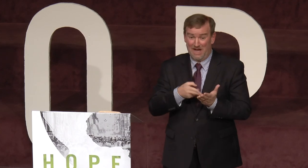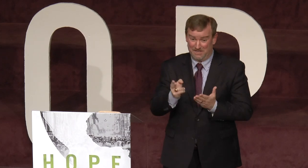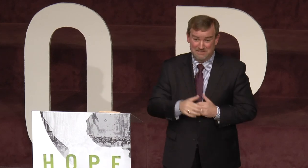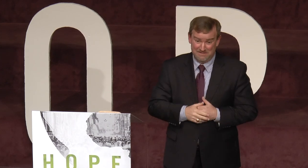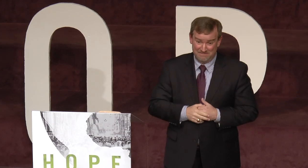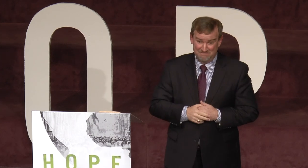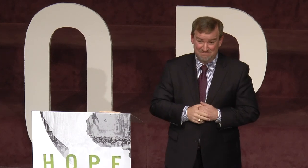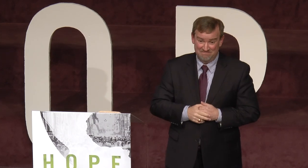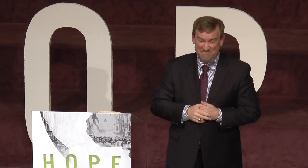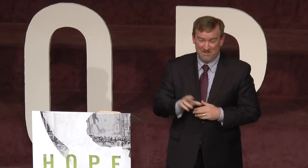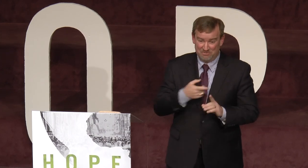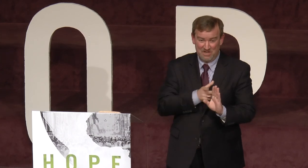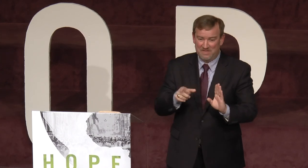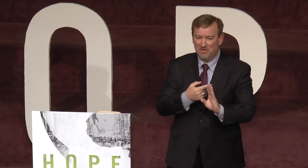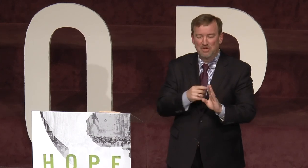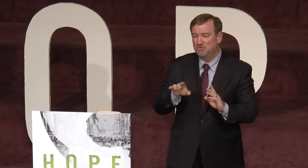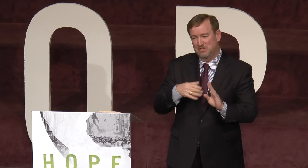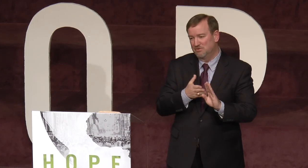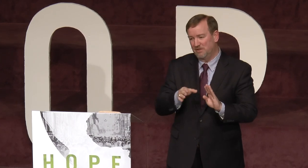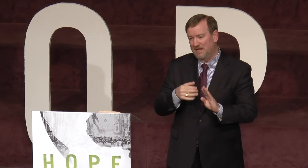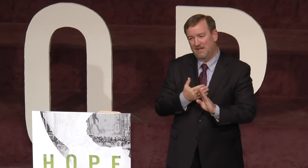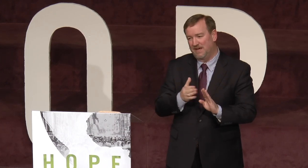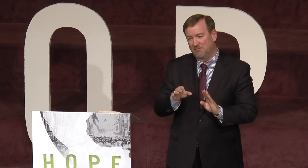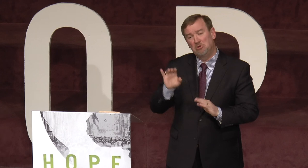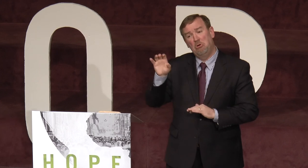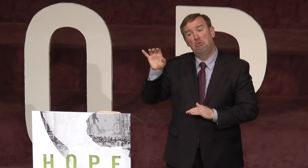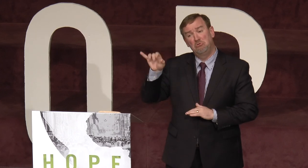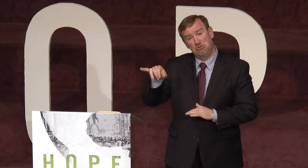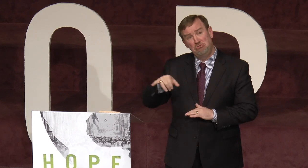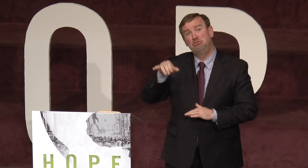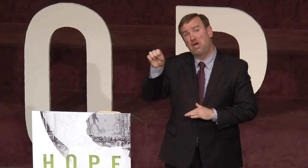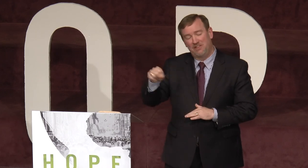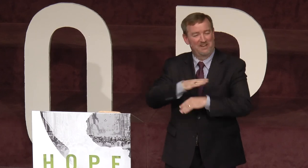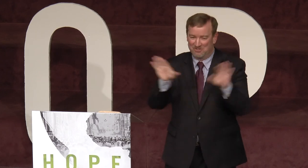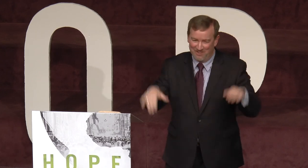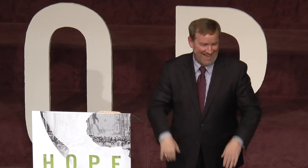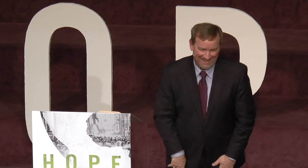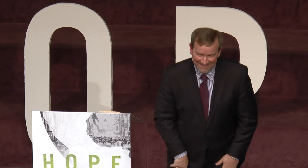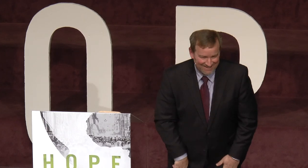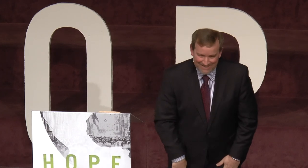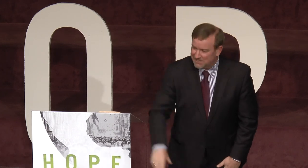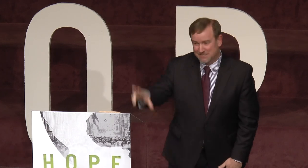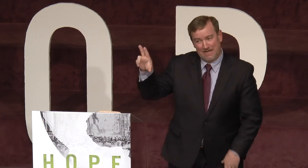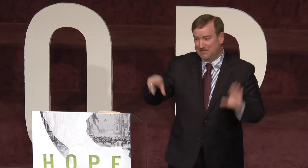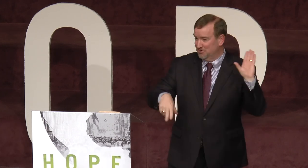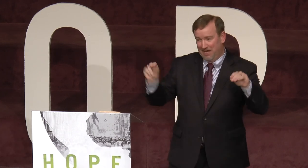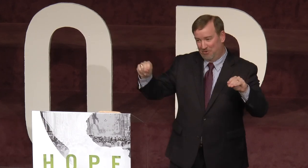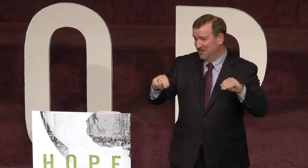honest. They don't know you can do all that lying. Like, oh, yeah. They don't do that. It's just yes or no, one